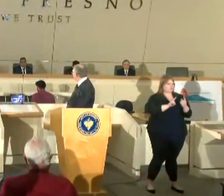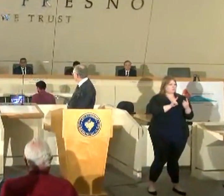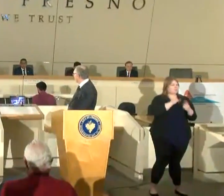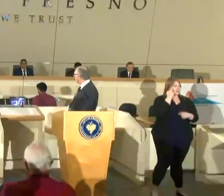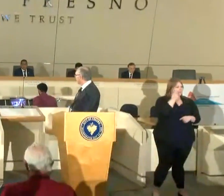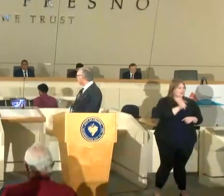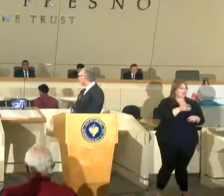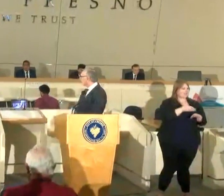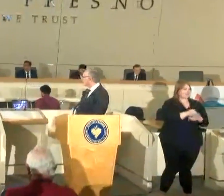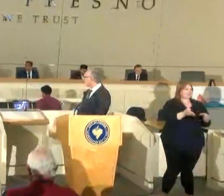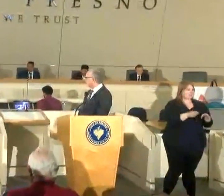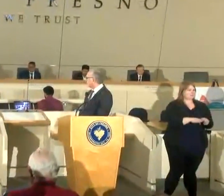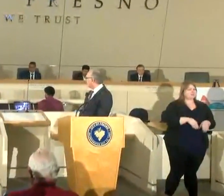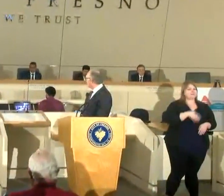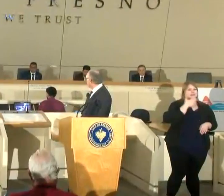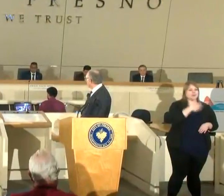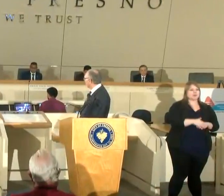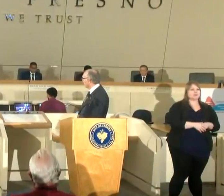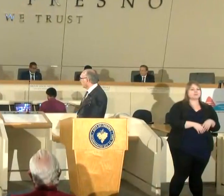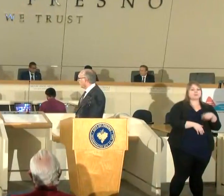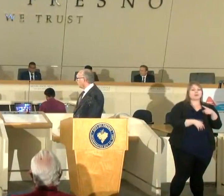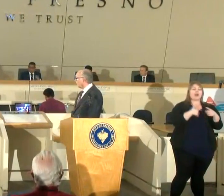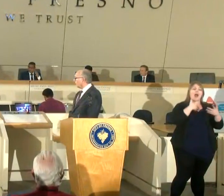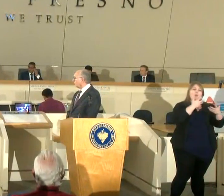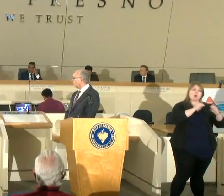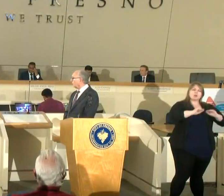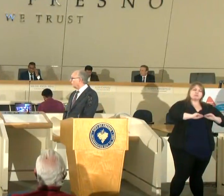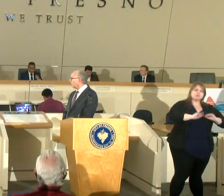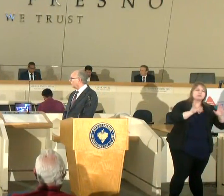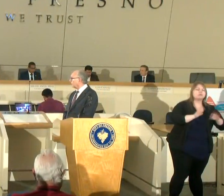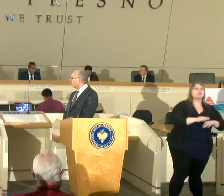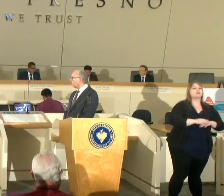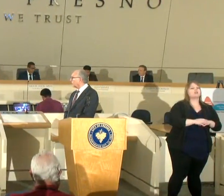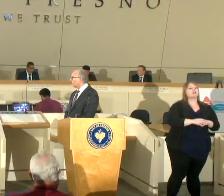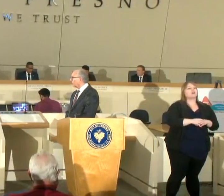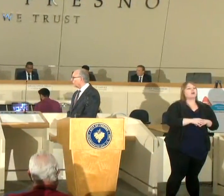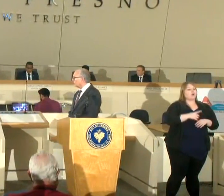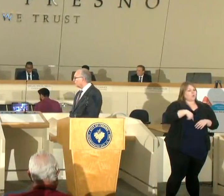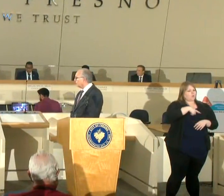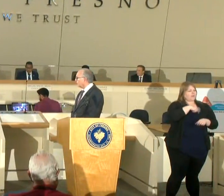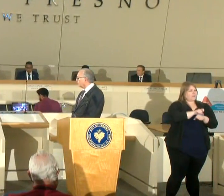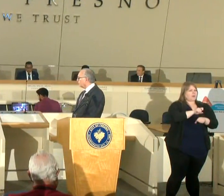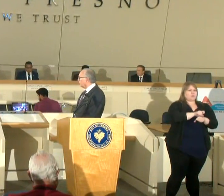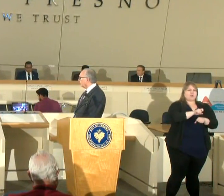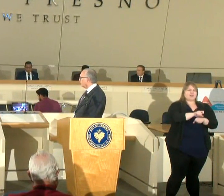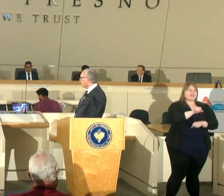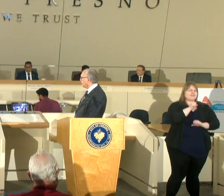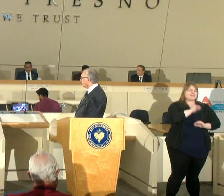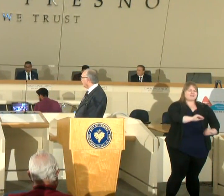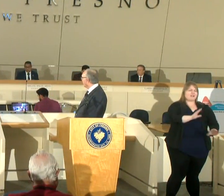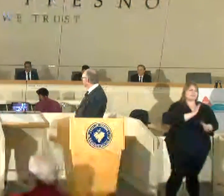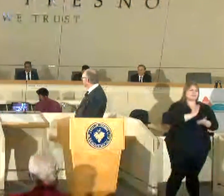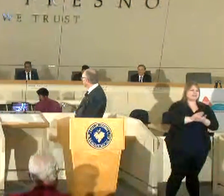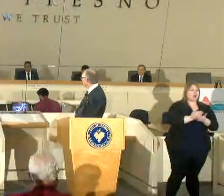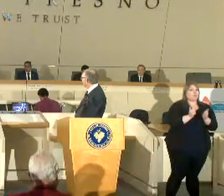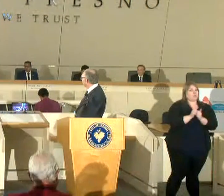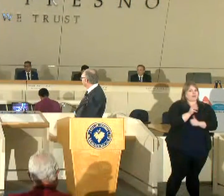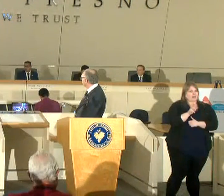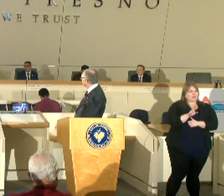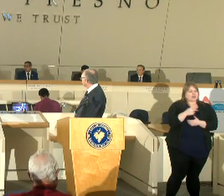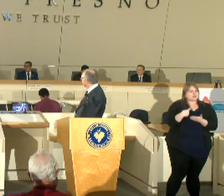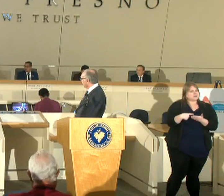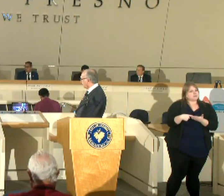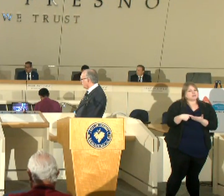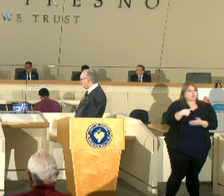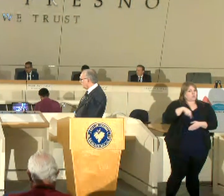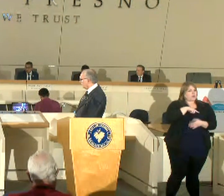after that thank you i want to make it very clear with my colleagues up here we've been working non-stop with the mayor for days on this issue we